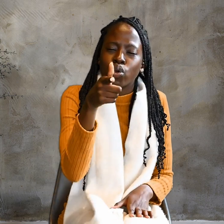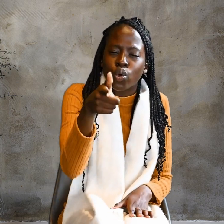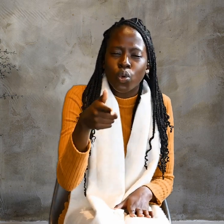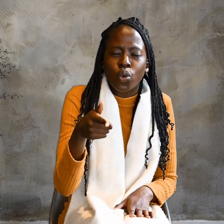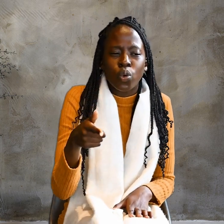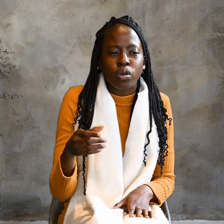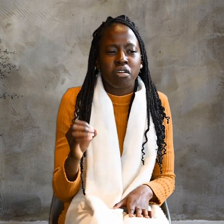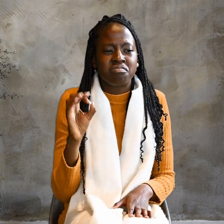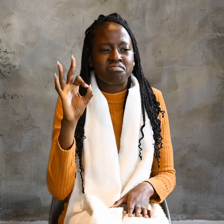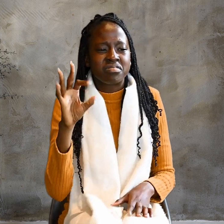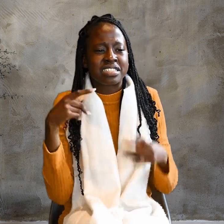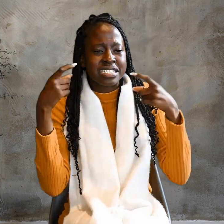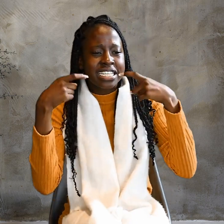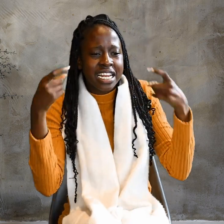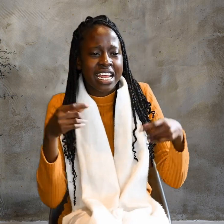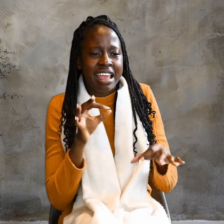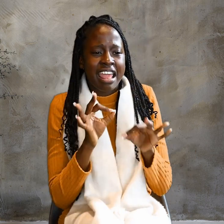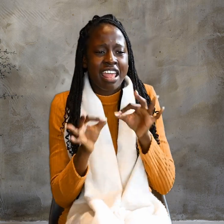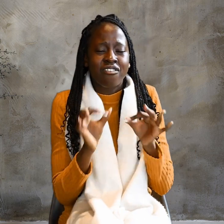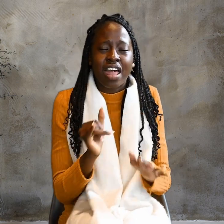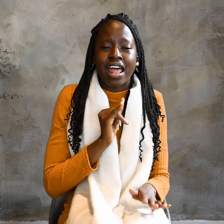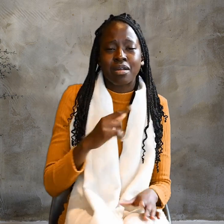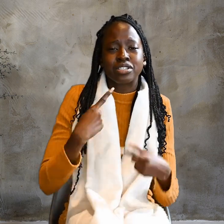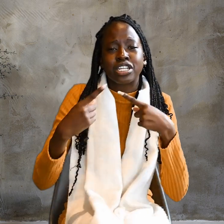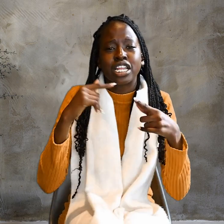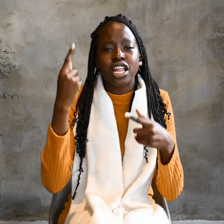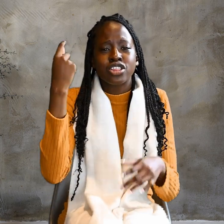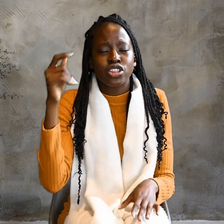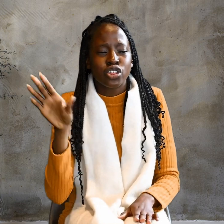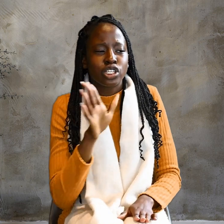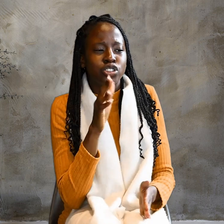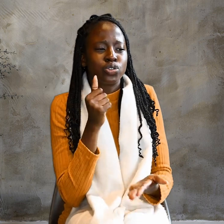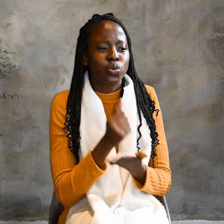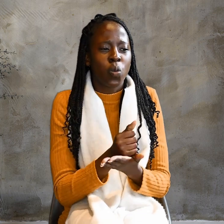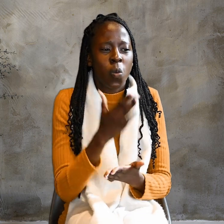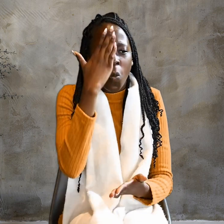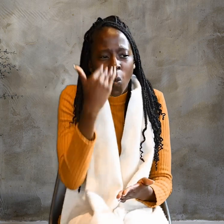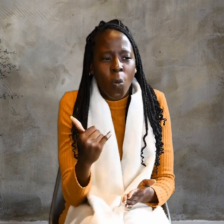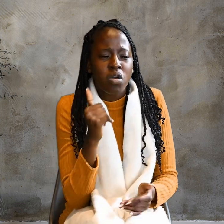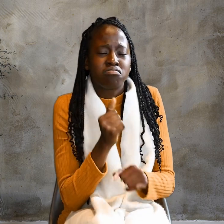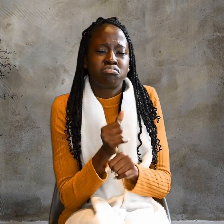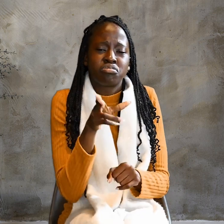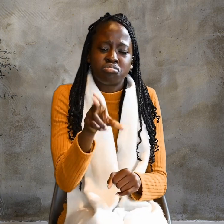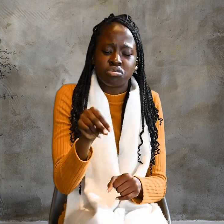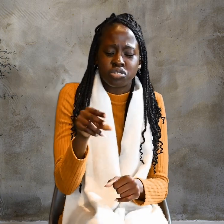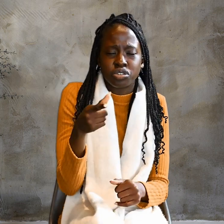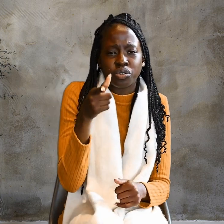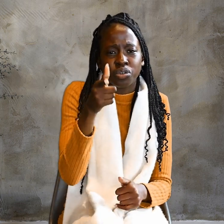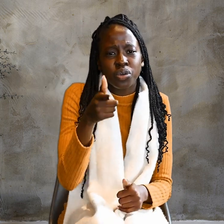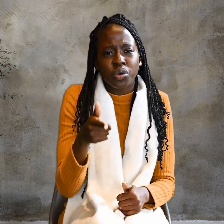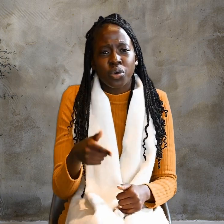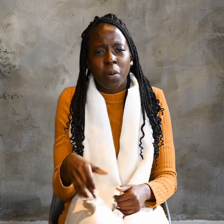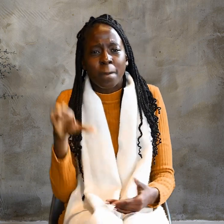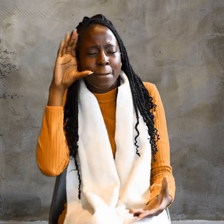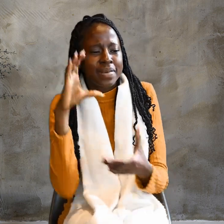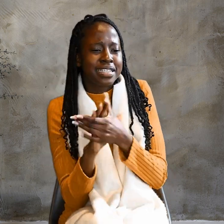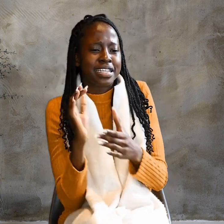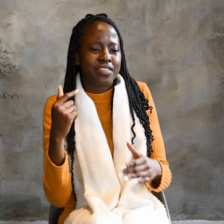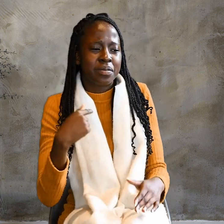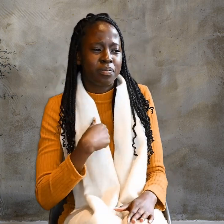If I am telling the truth, Why don't you believe me? Whoever belongs to God, Hears what God